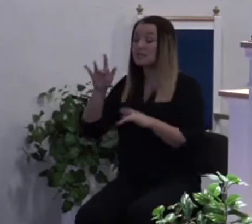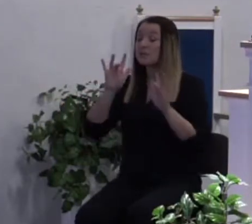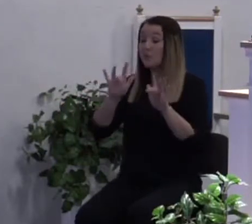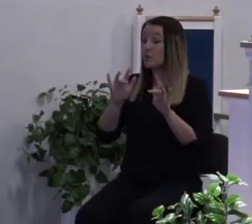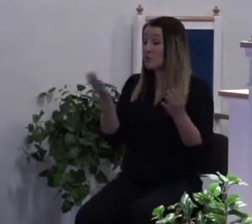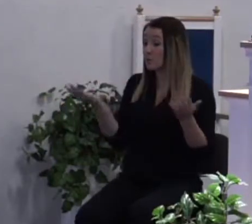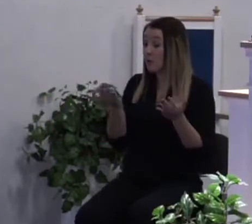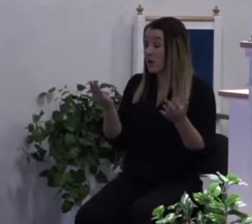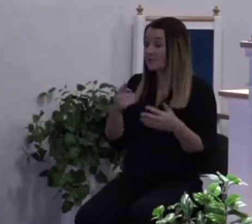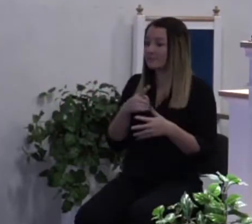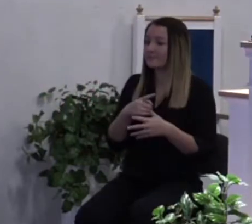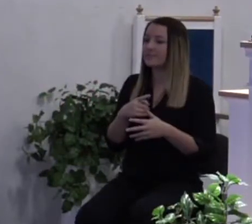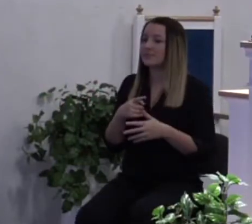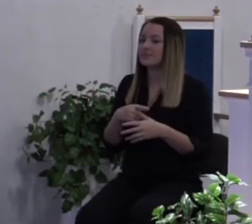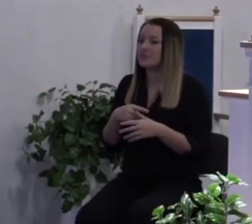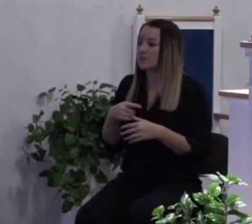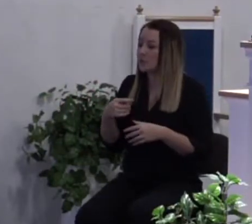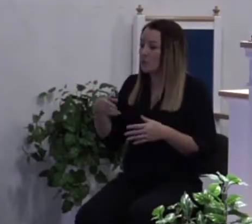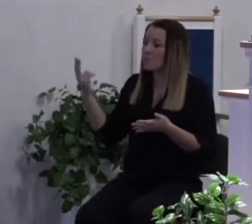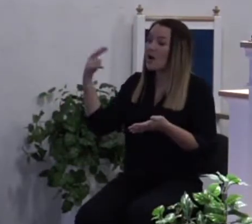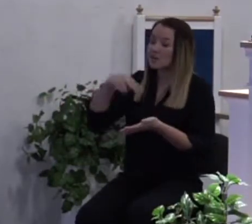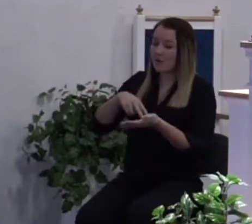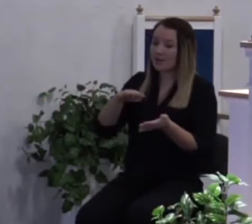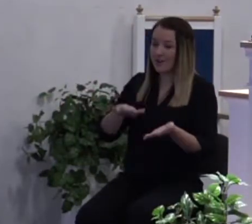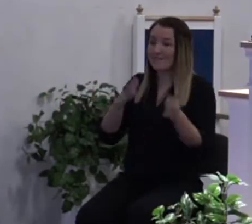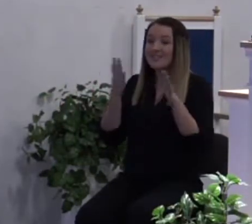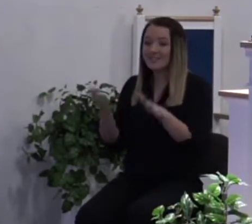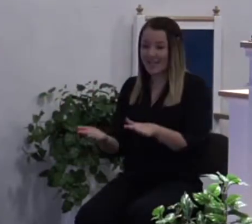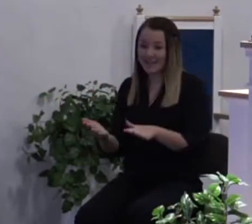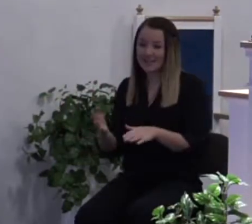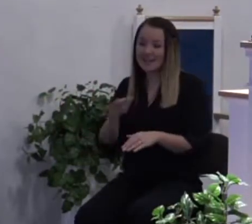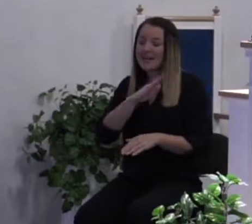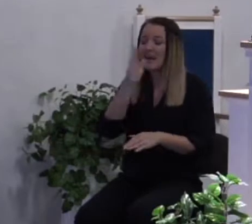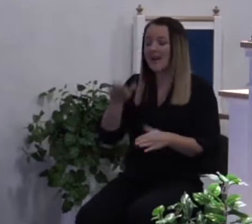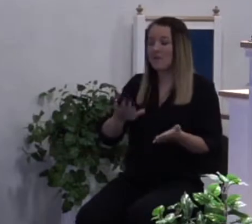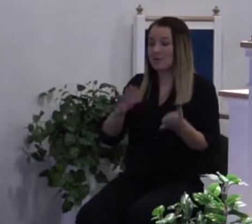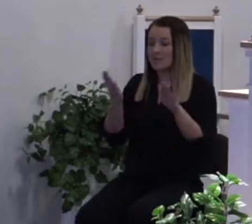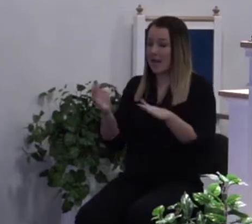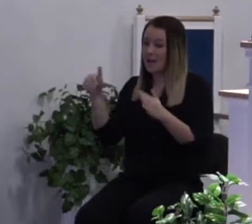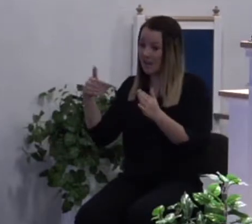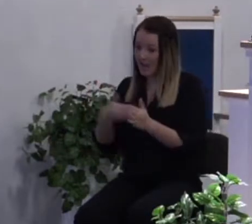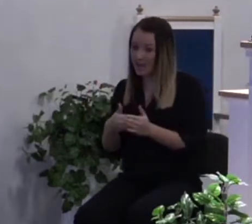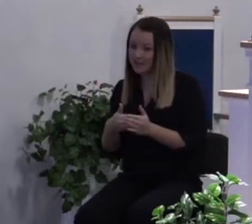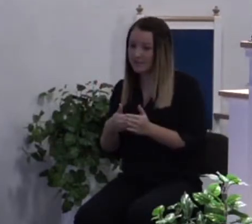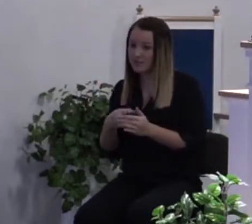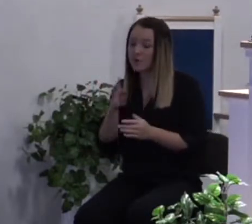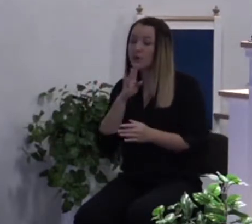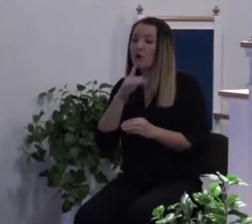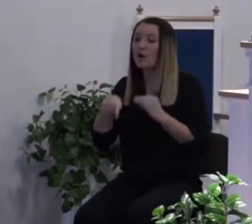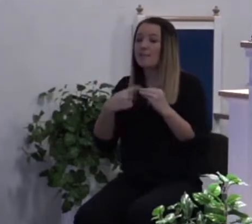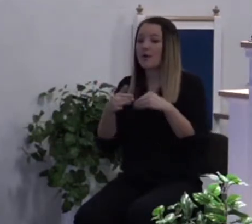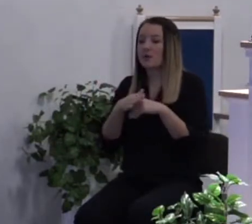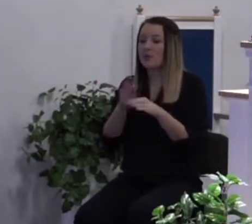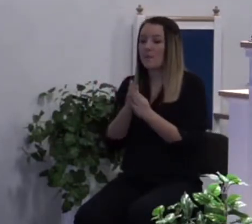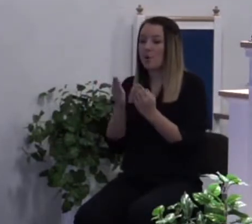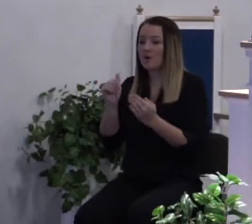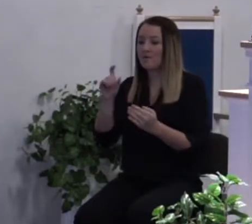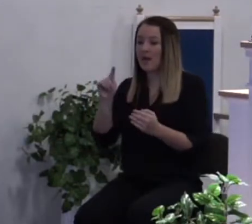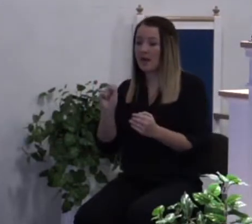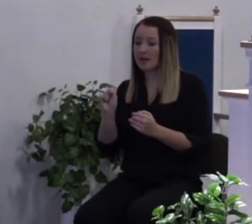The resurrection of the dead to never die again. That's what he talked about in the book of Acts. He was talking about Jesus that